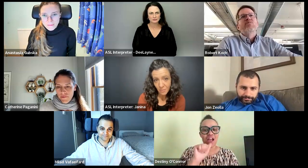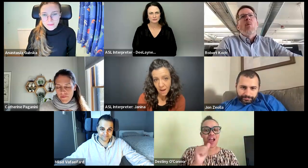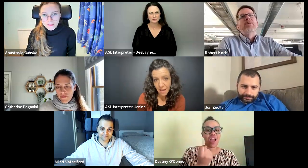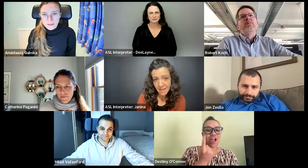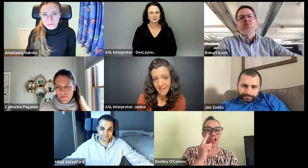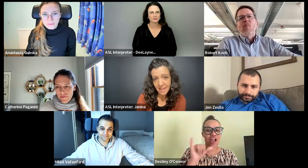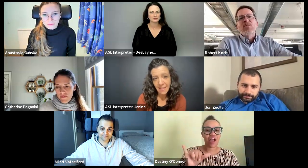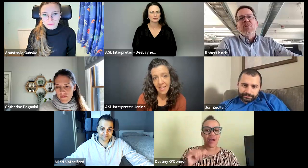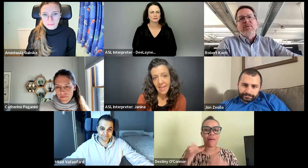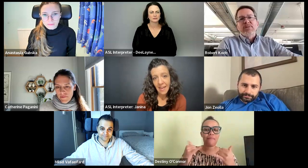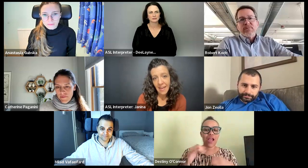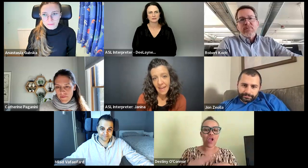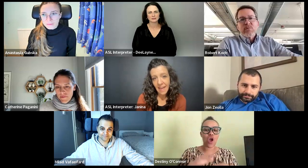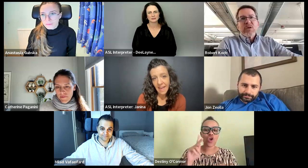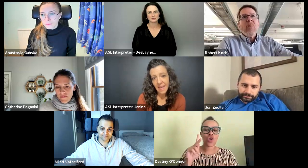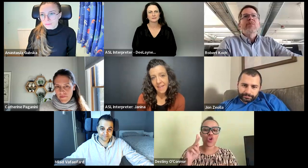-E-A-F-Y.